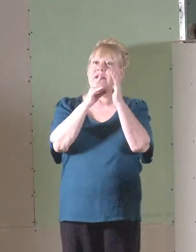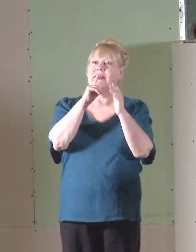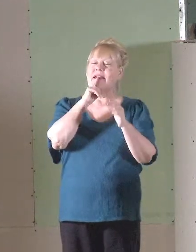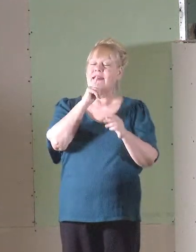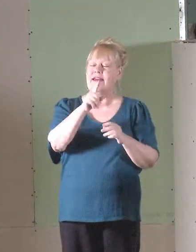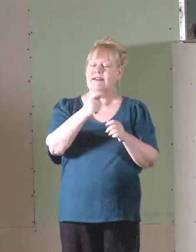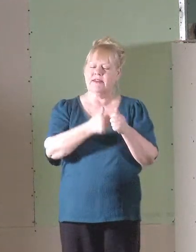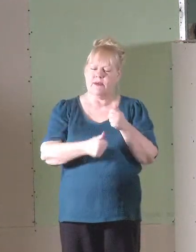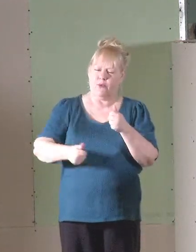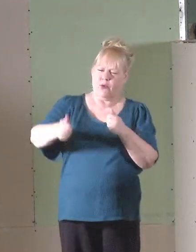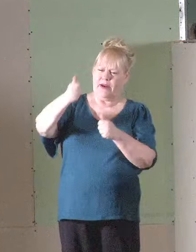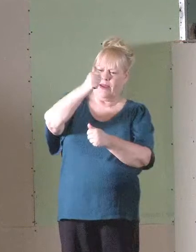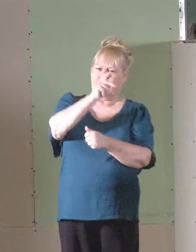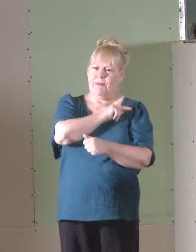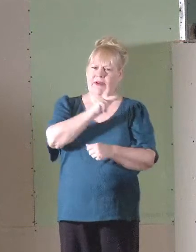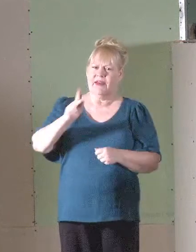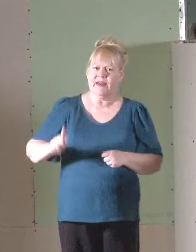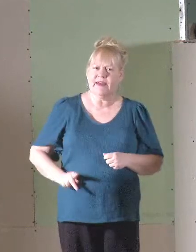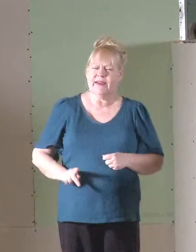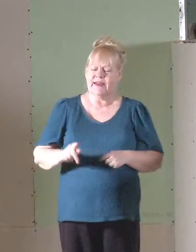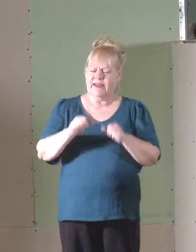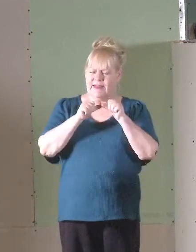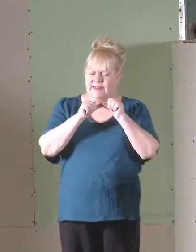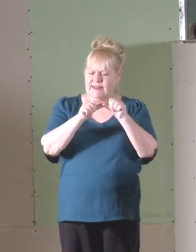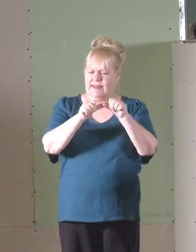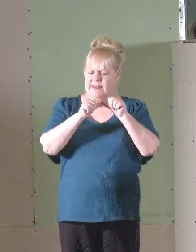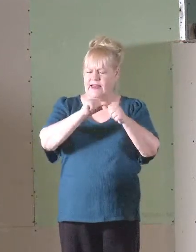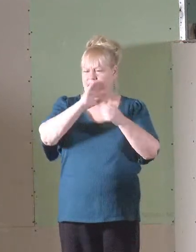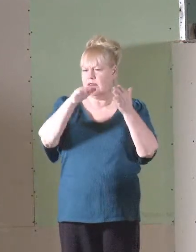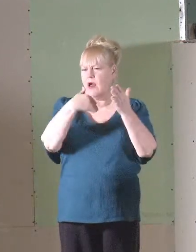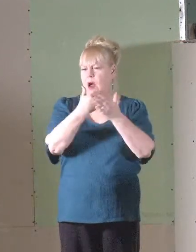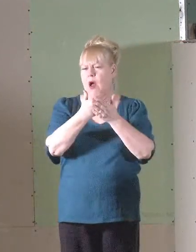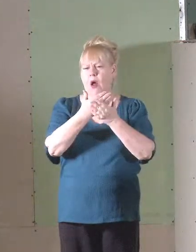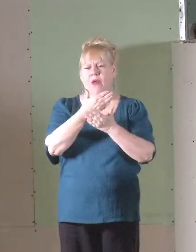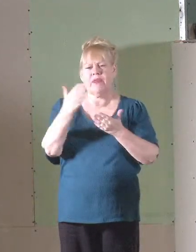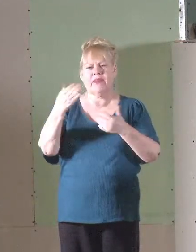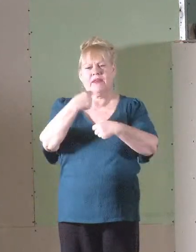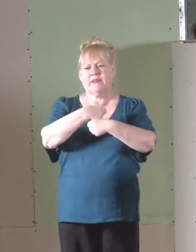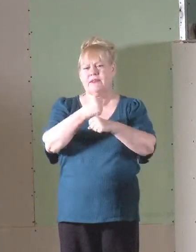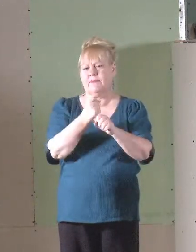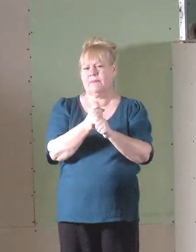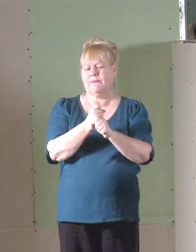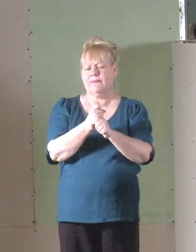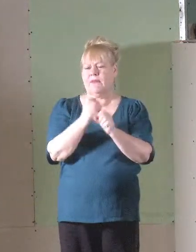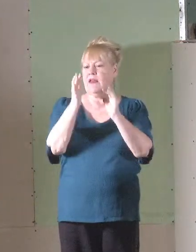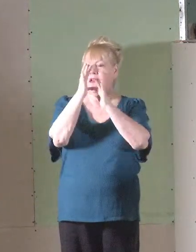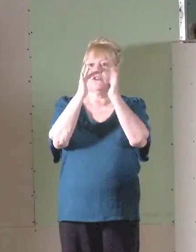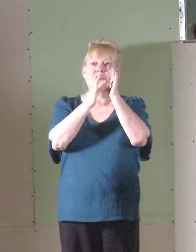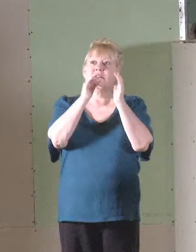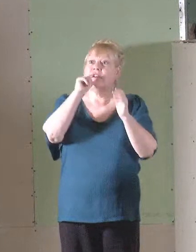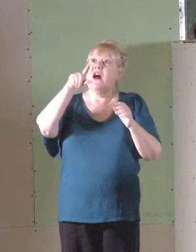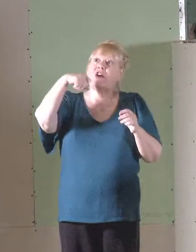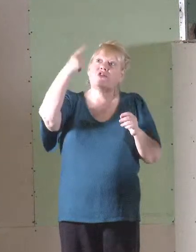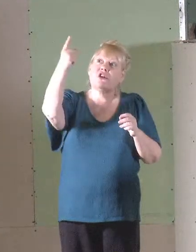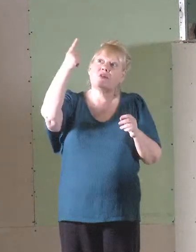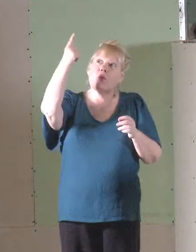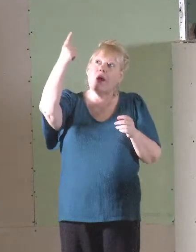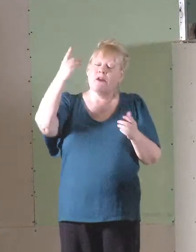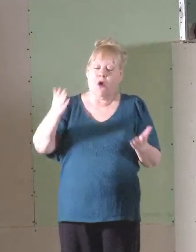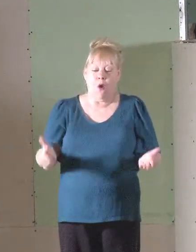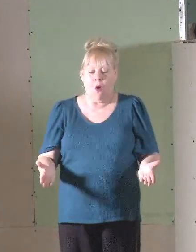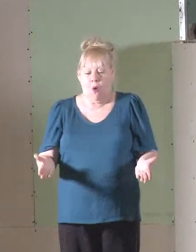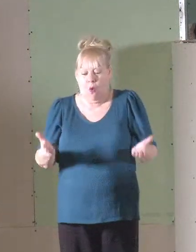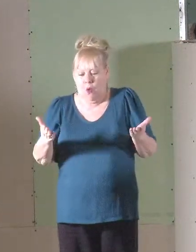preeminent king. He is the sustainer of all creation. Jesus is not just the one holding it